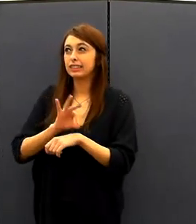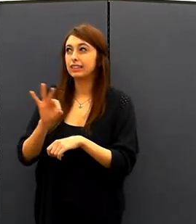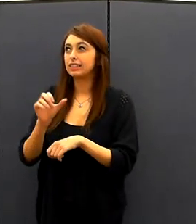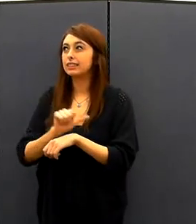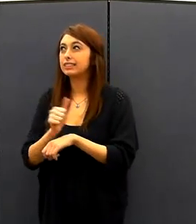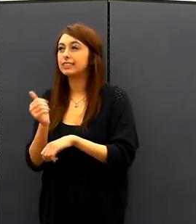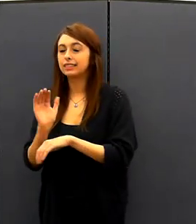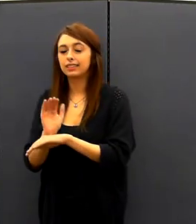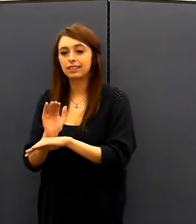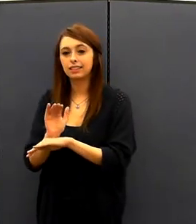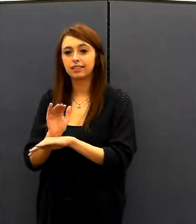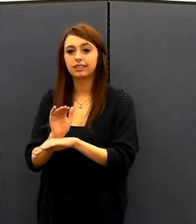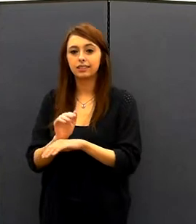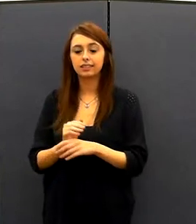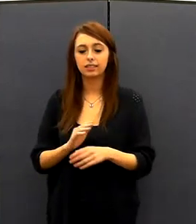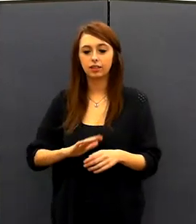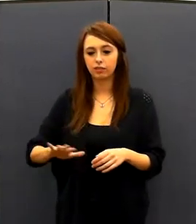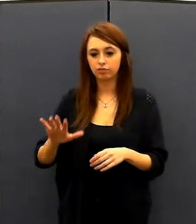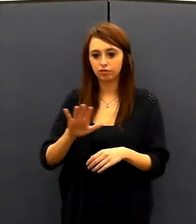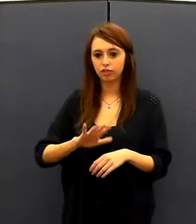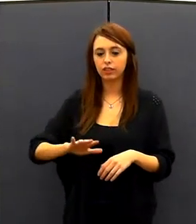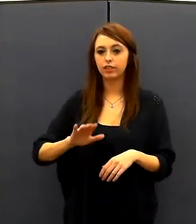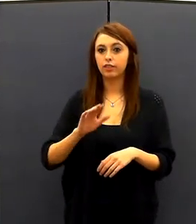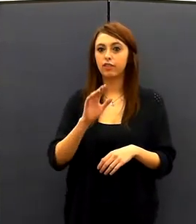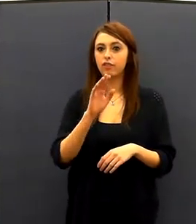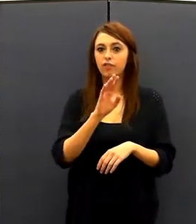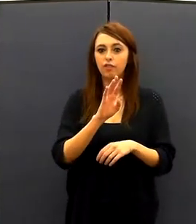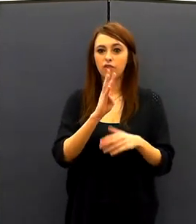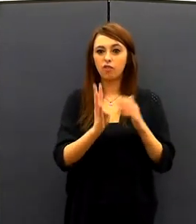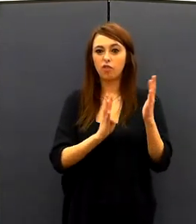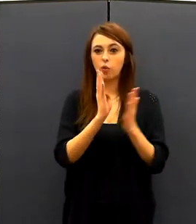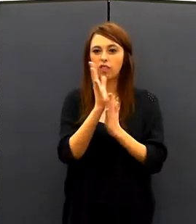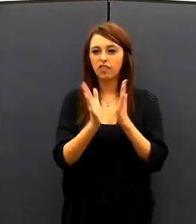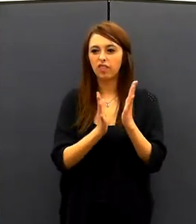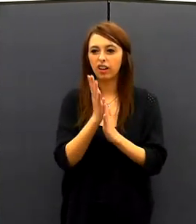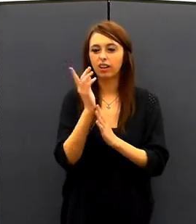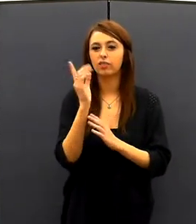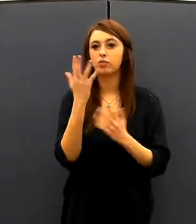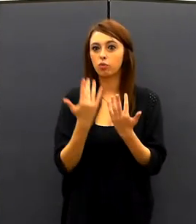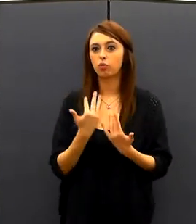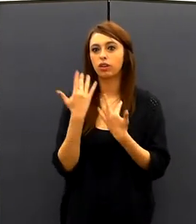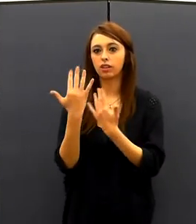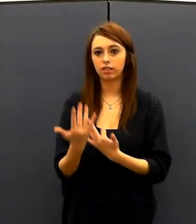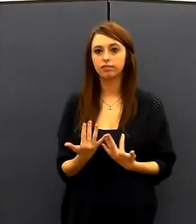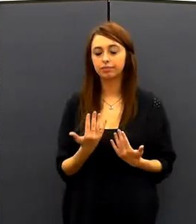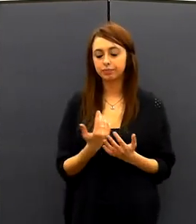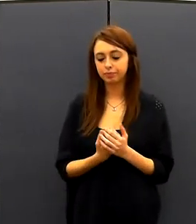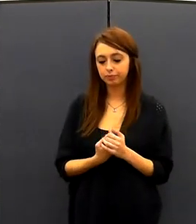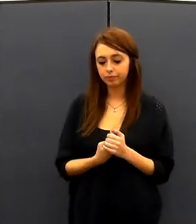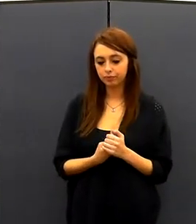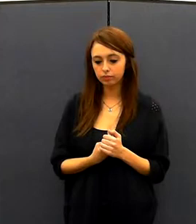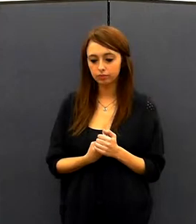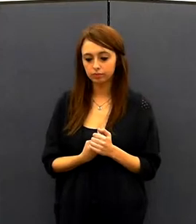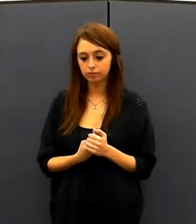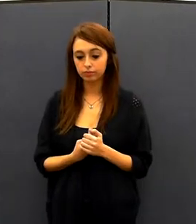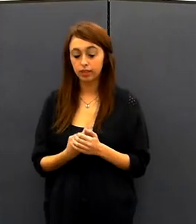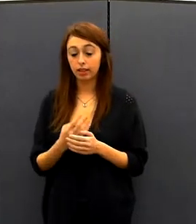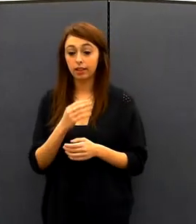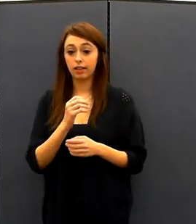Which was about four or five hours a week. So you believe the next time the following year when we got the opportunity to go to